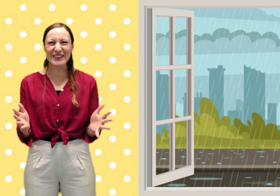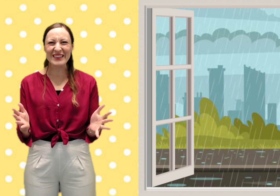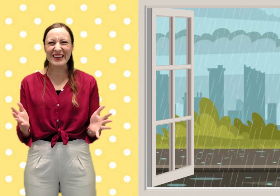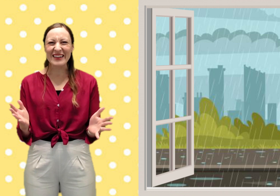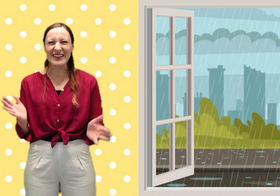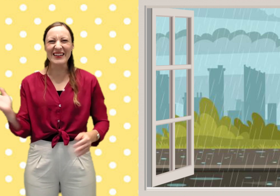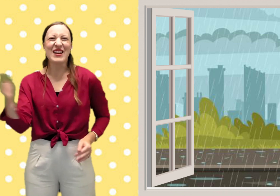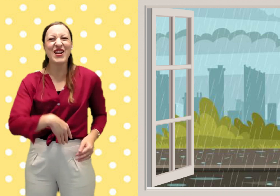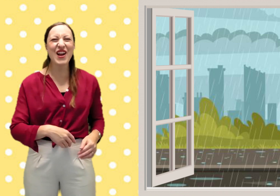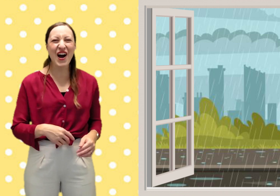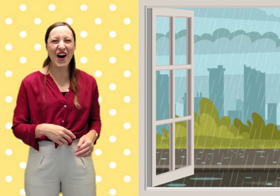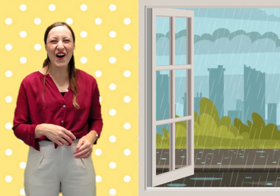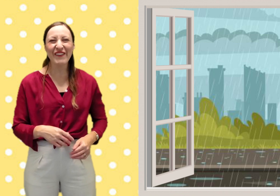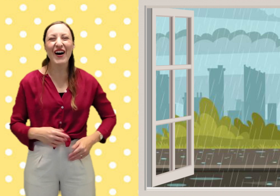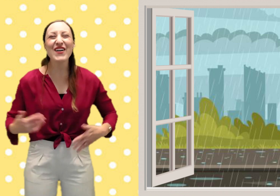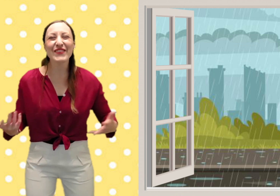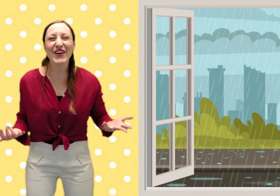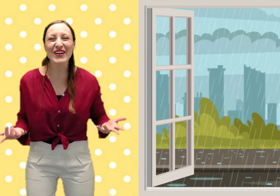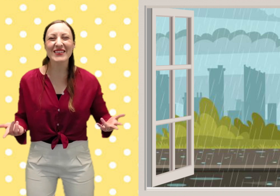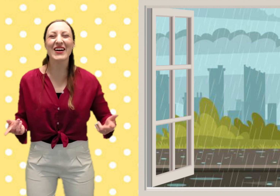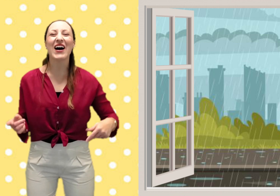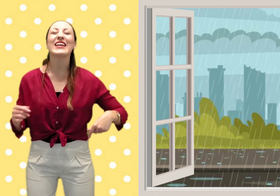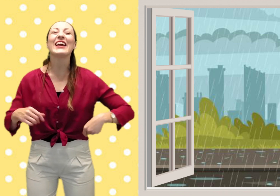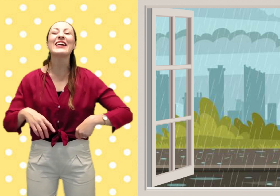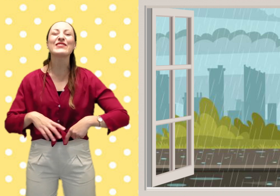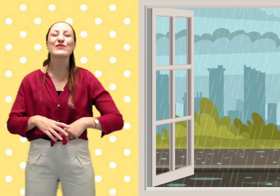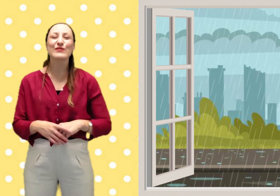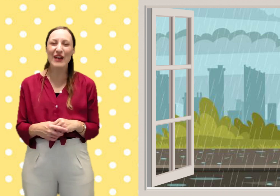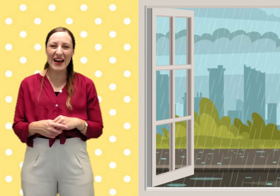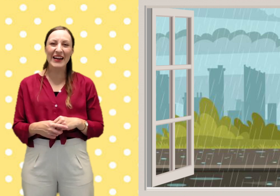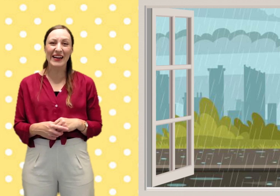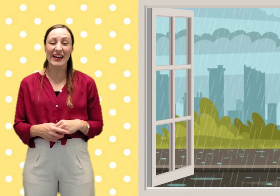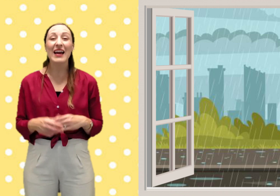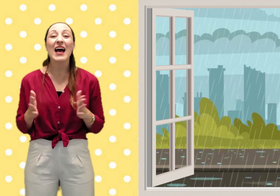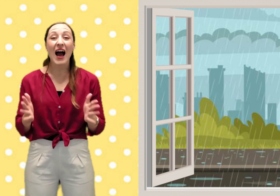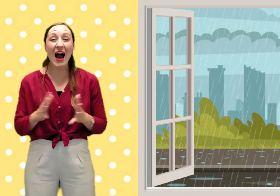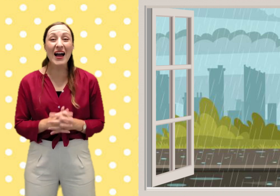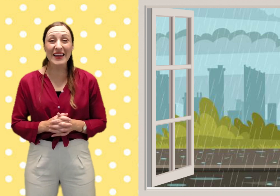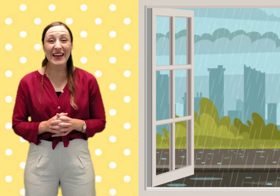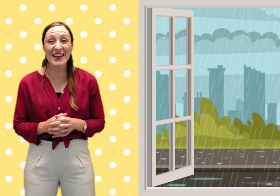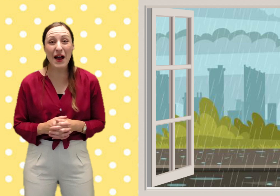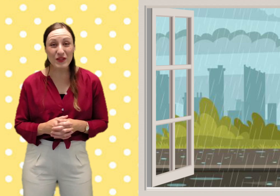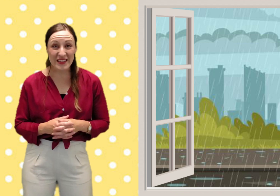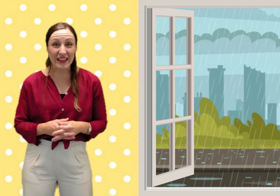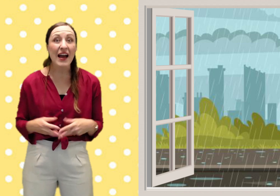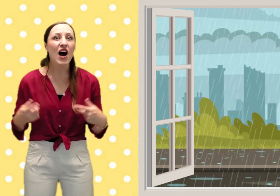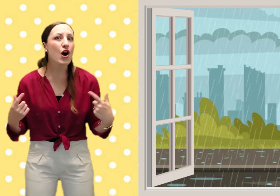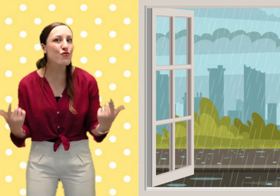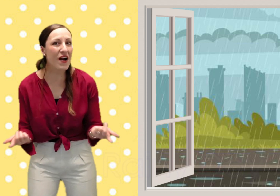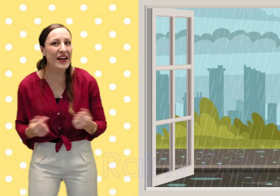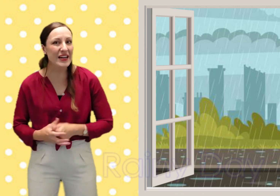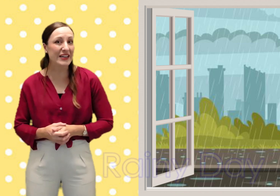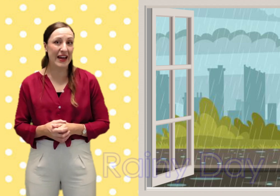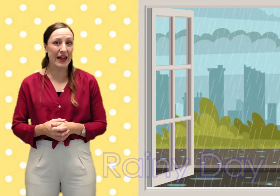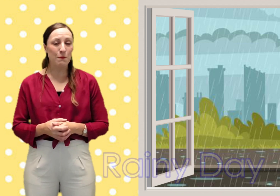no of course not it's rain i can now see a rainy day